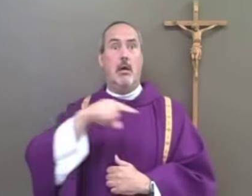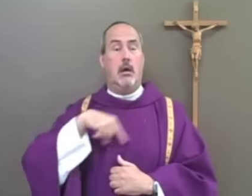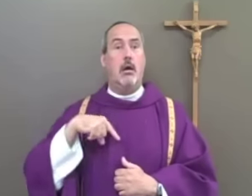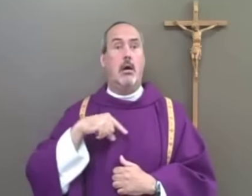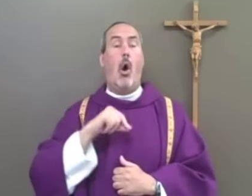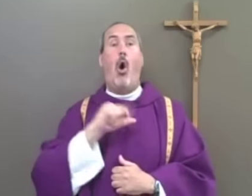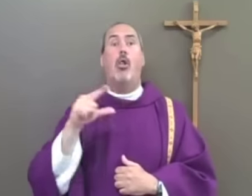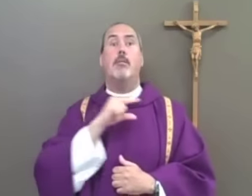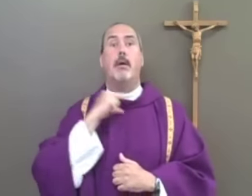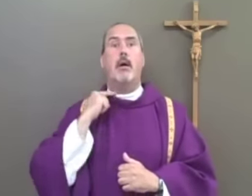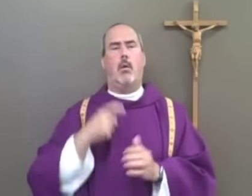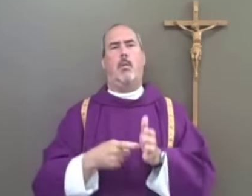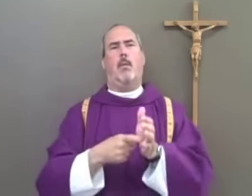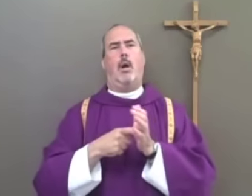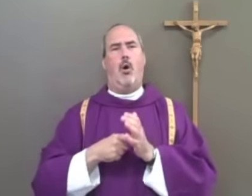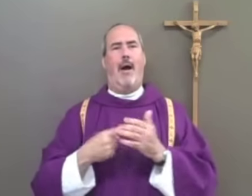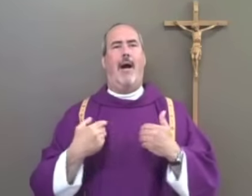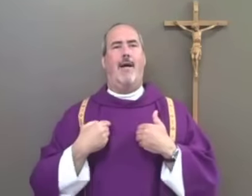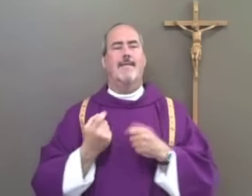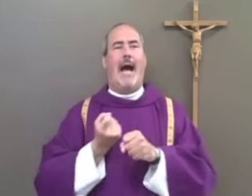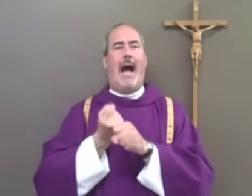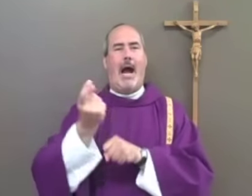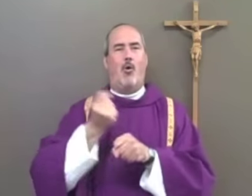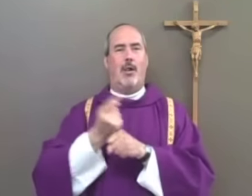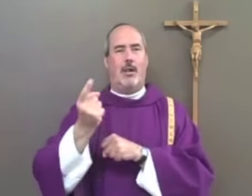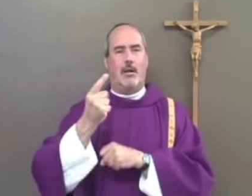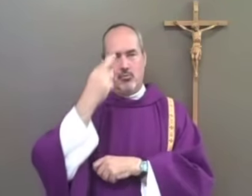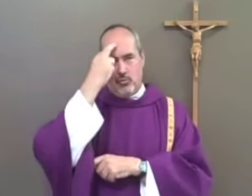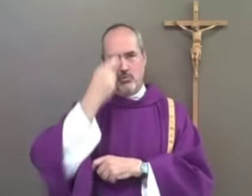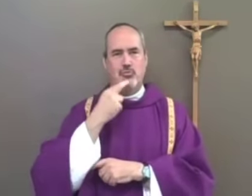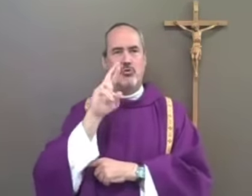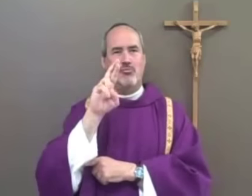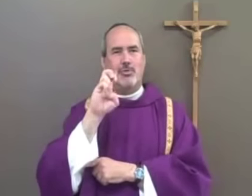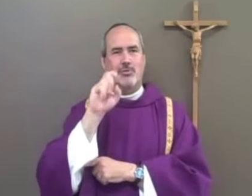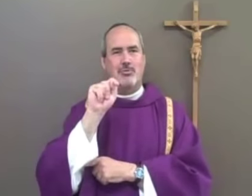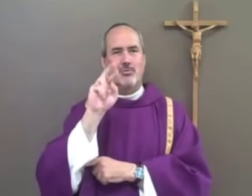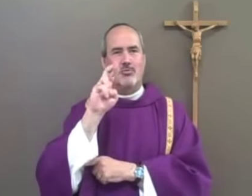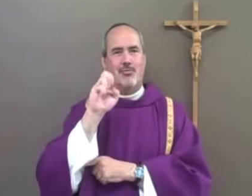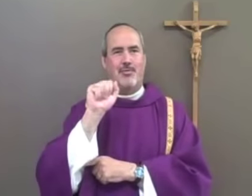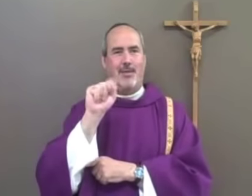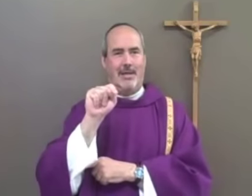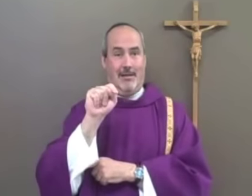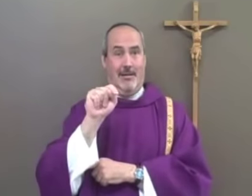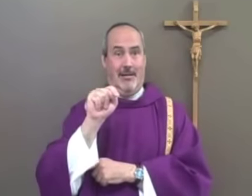So, this is similar to what priests go through. Every year, we're required to go on a retreat.